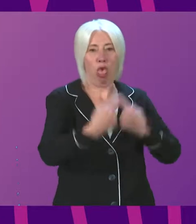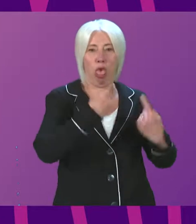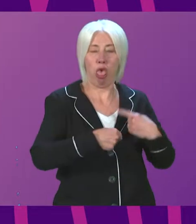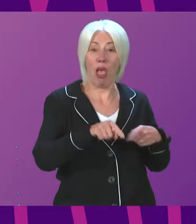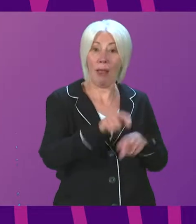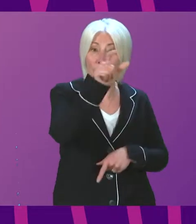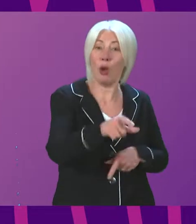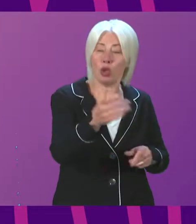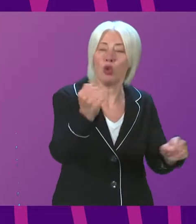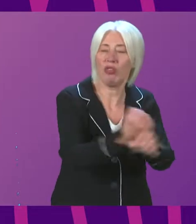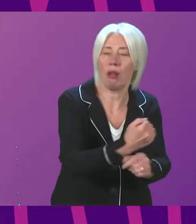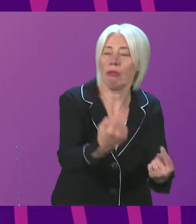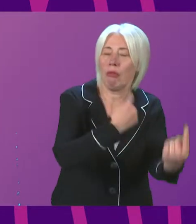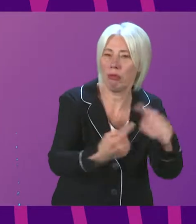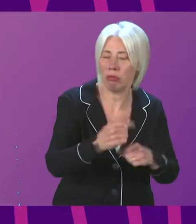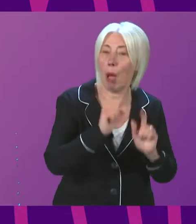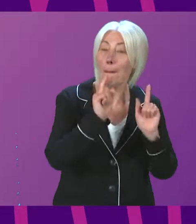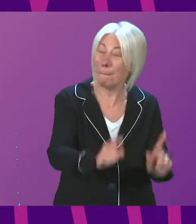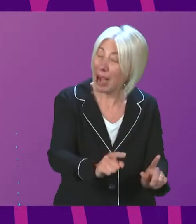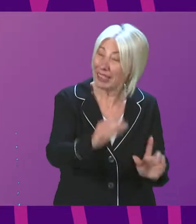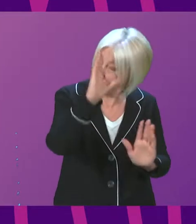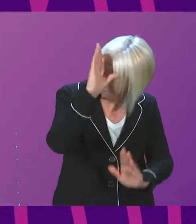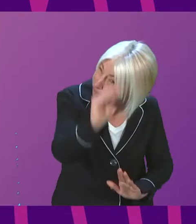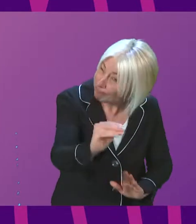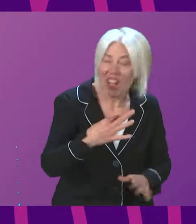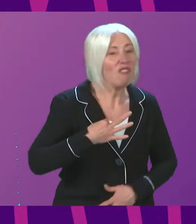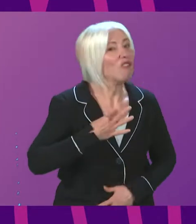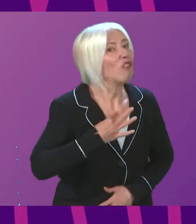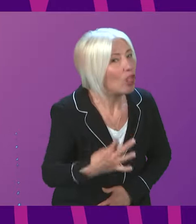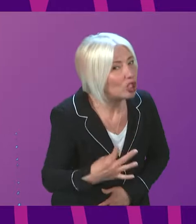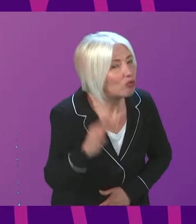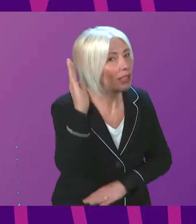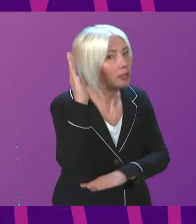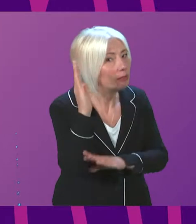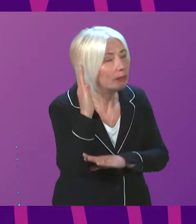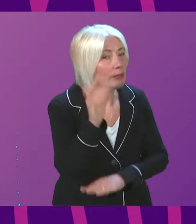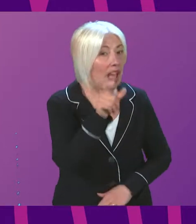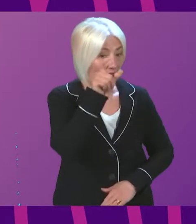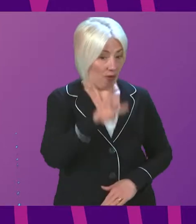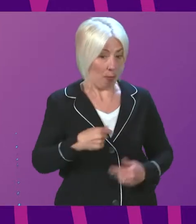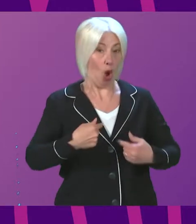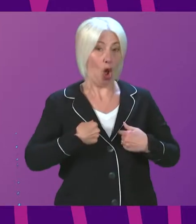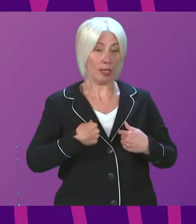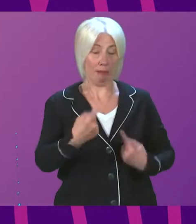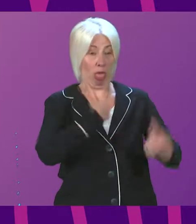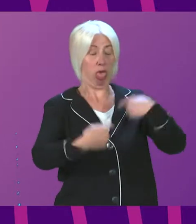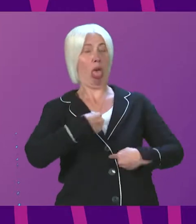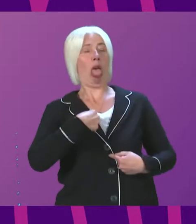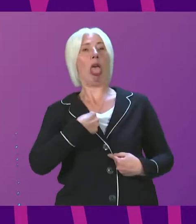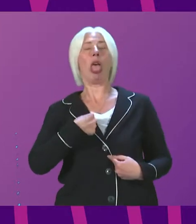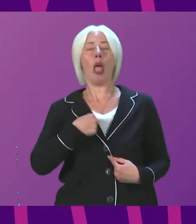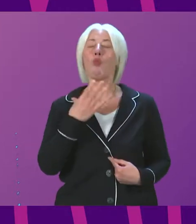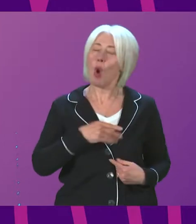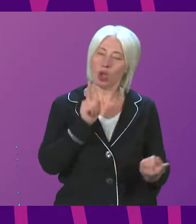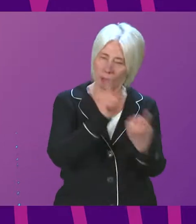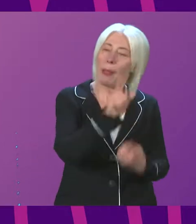for the harm but let me stress it is voluntary and only where the victim of crime wants this to happen It